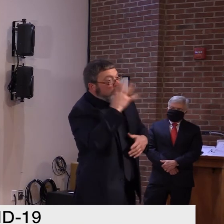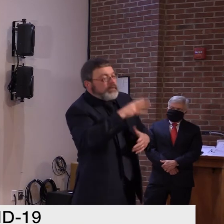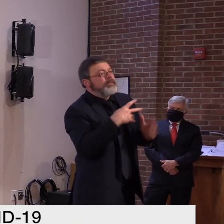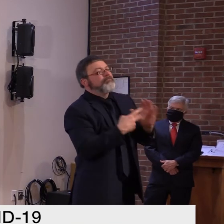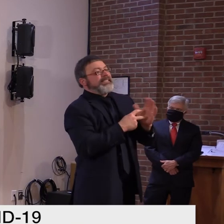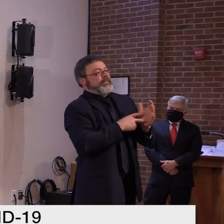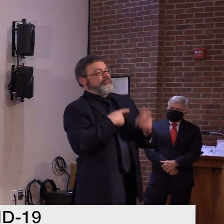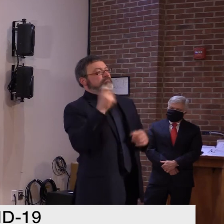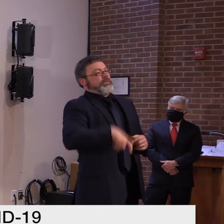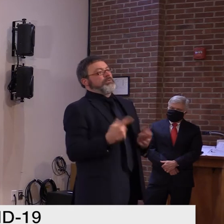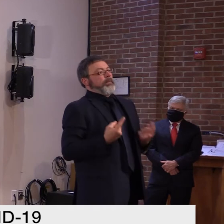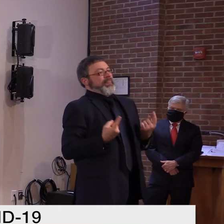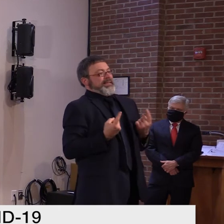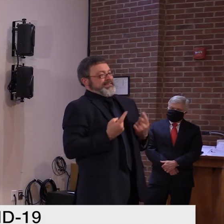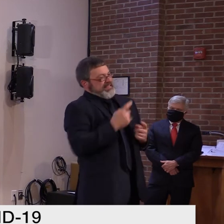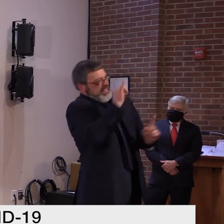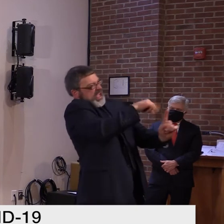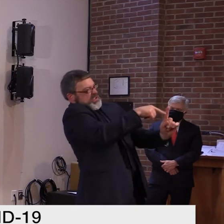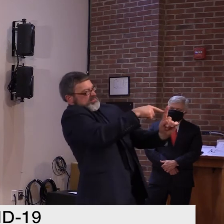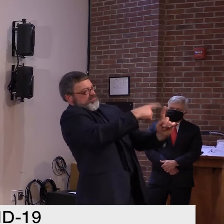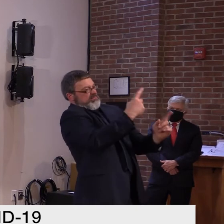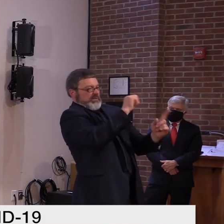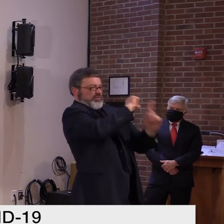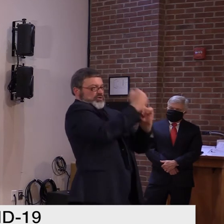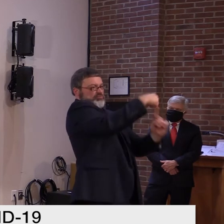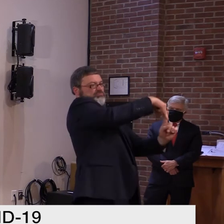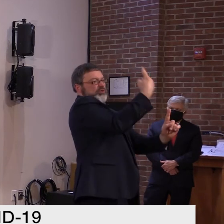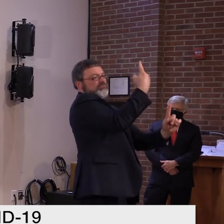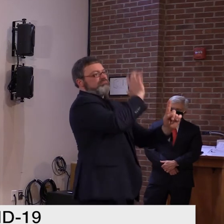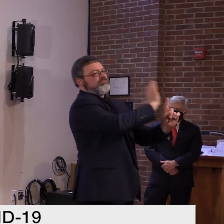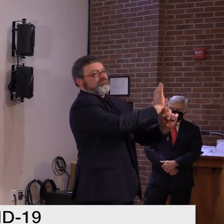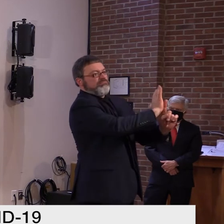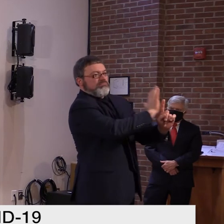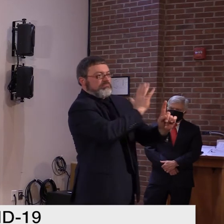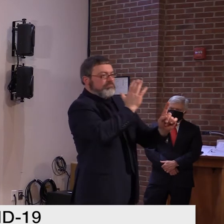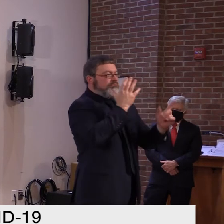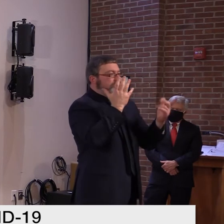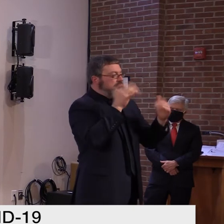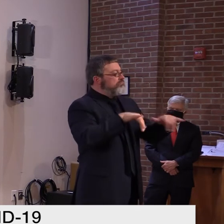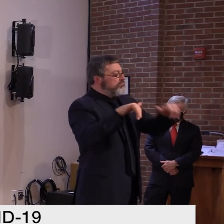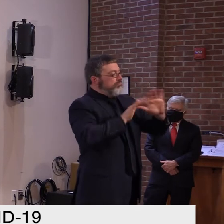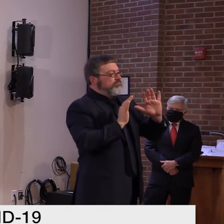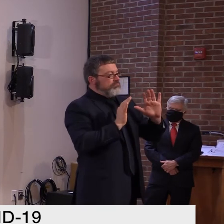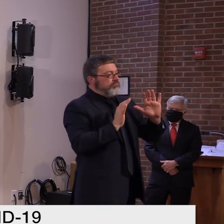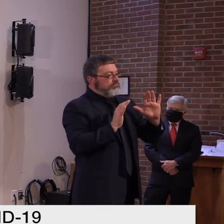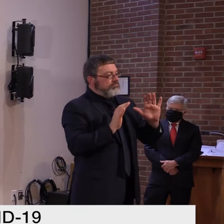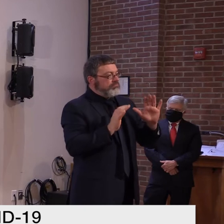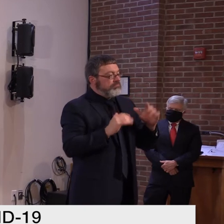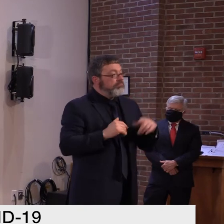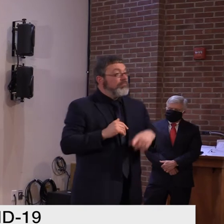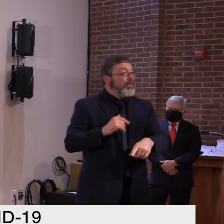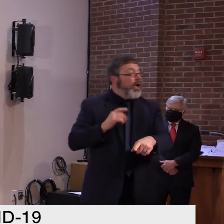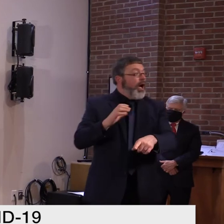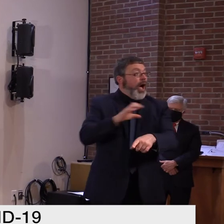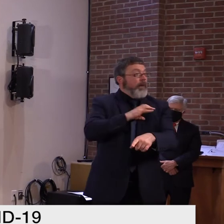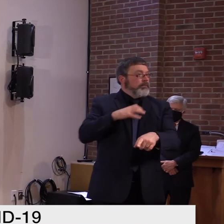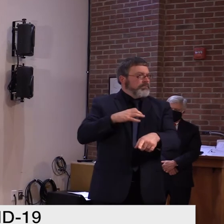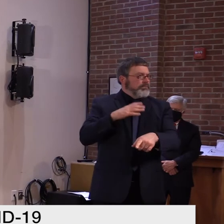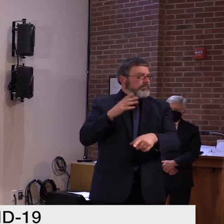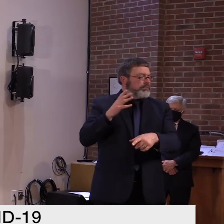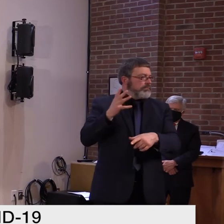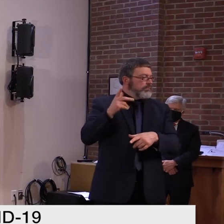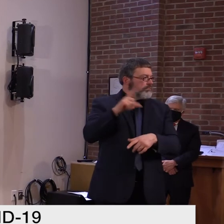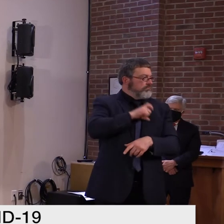And if we, you know, if there's a governor, yes, go ahead. I'm sorry. Uh, it, it does strike me. It's an opportunity to